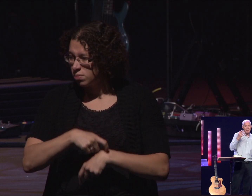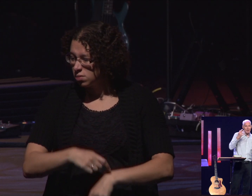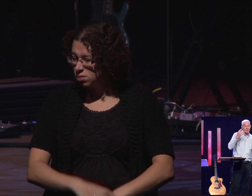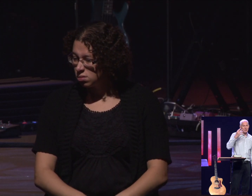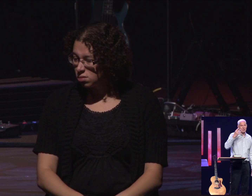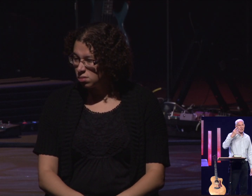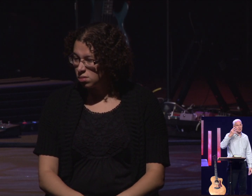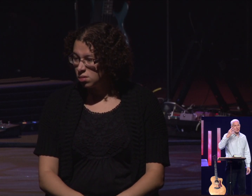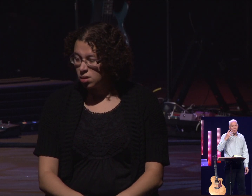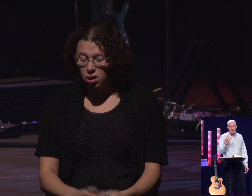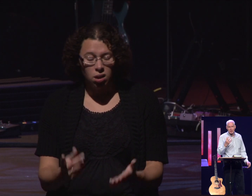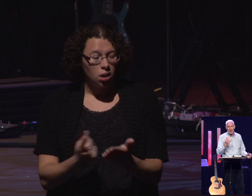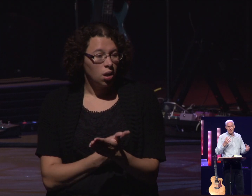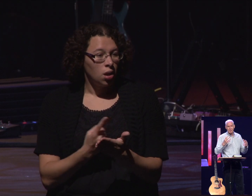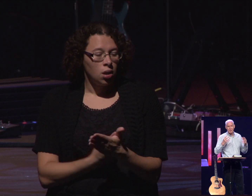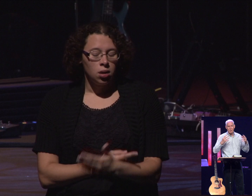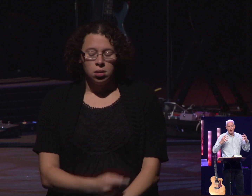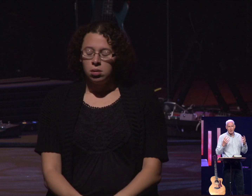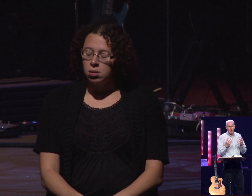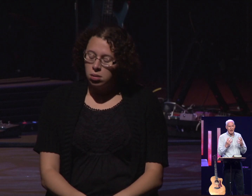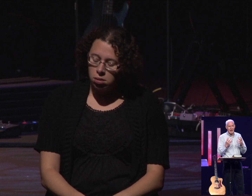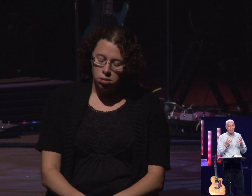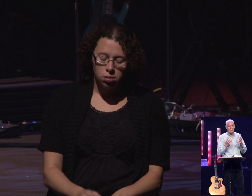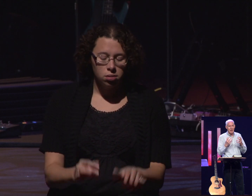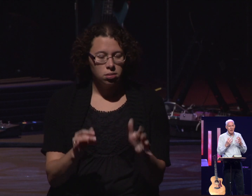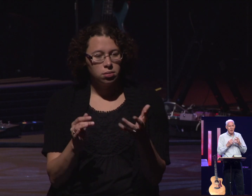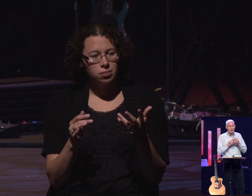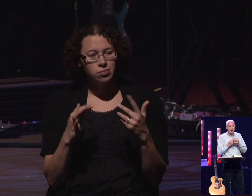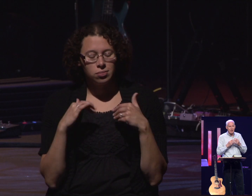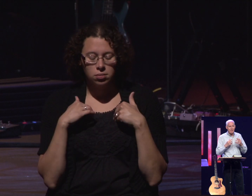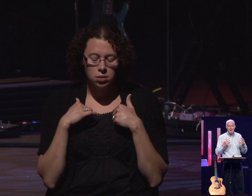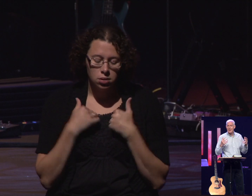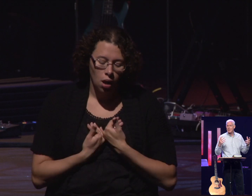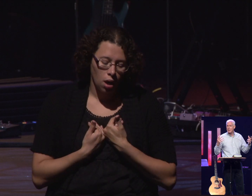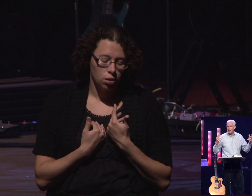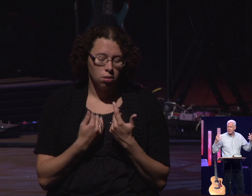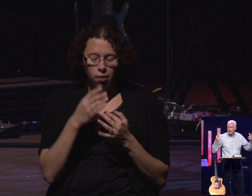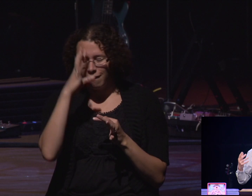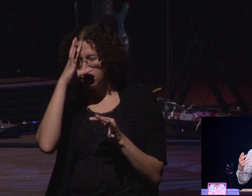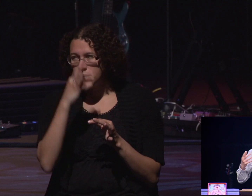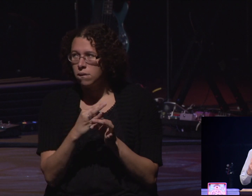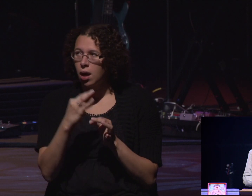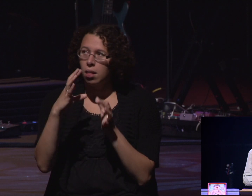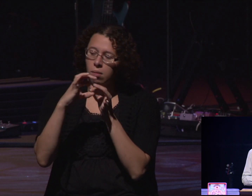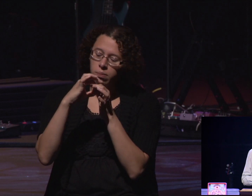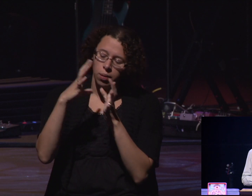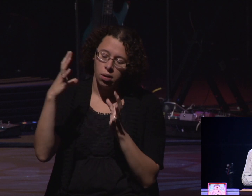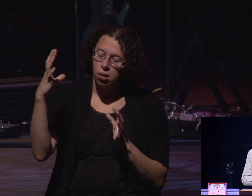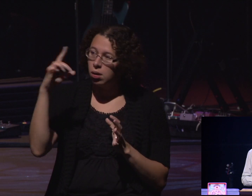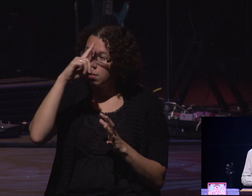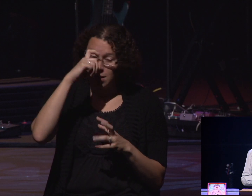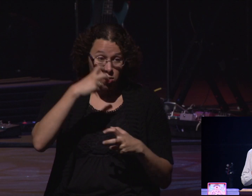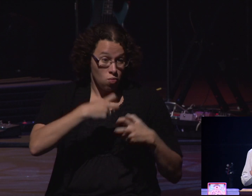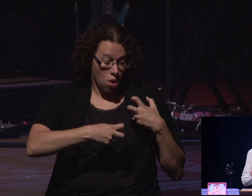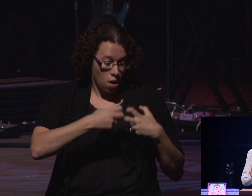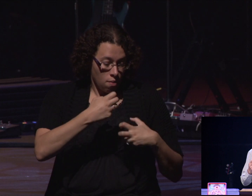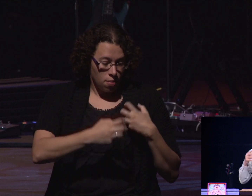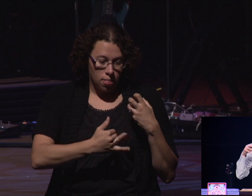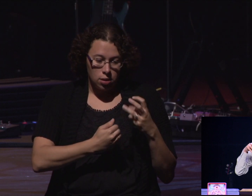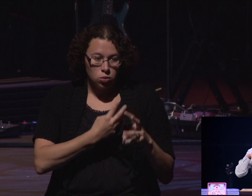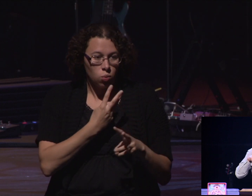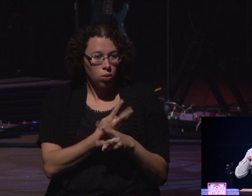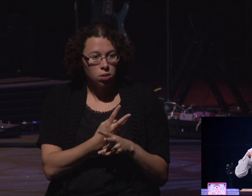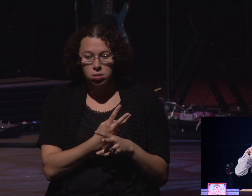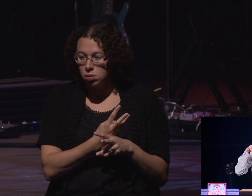some of us just get scorched up and willed away. And we lose our faith because of the issues and the problems of this world. And we should be